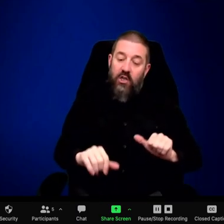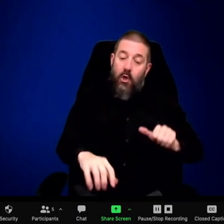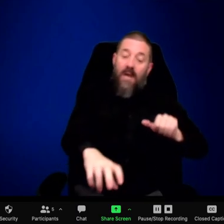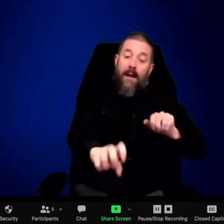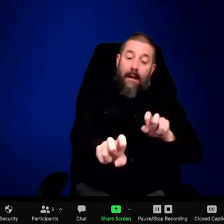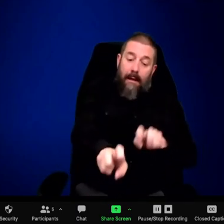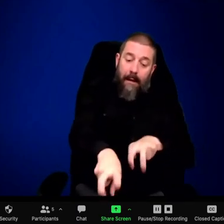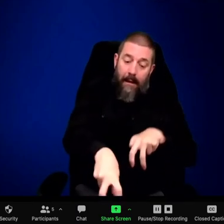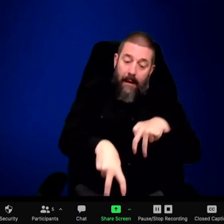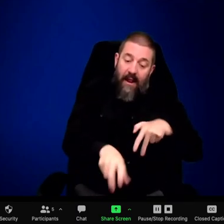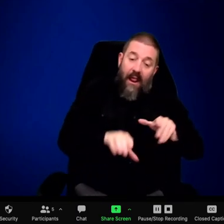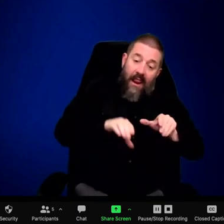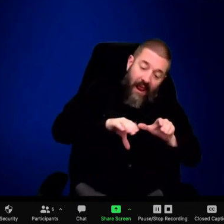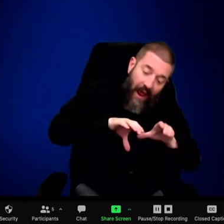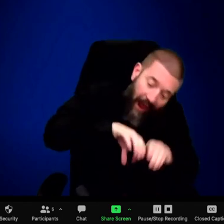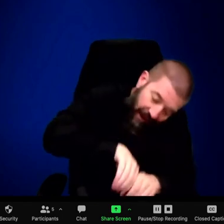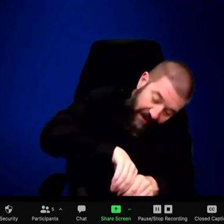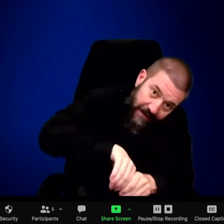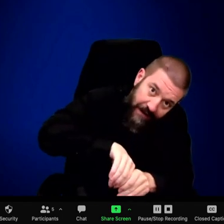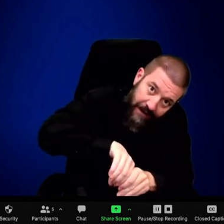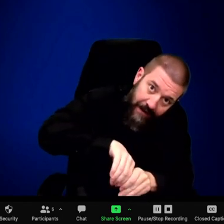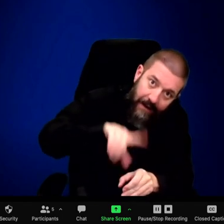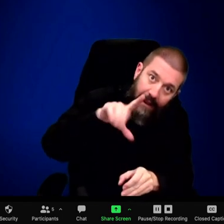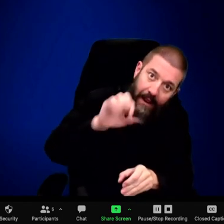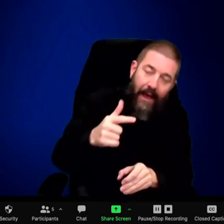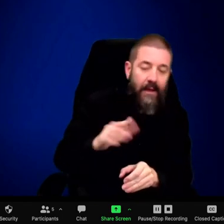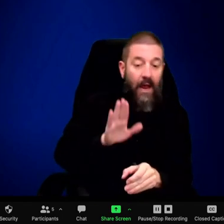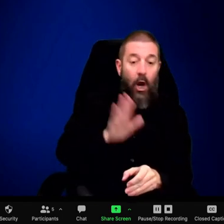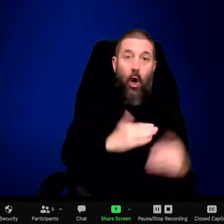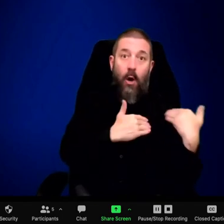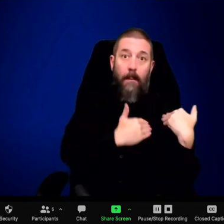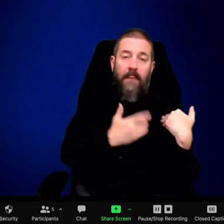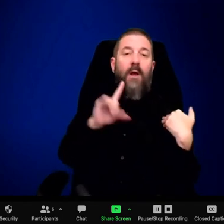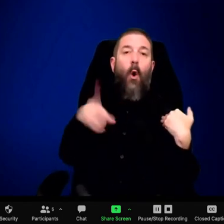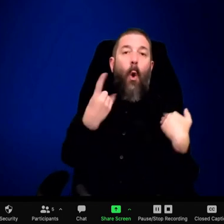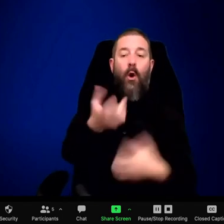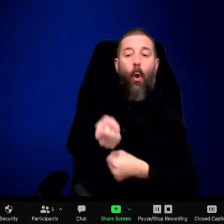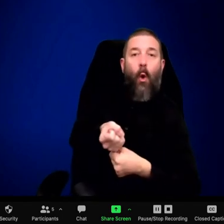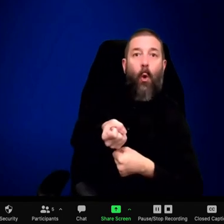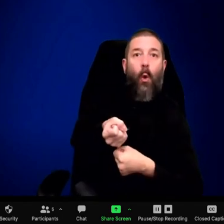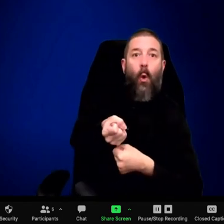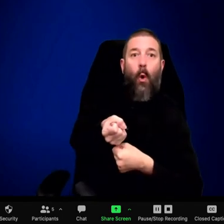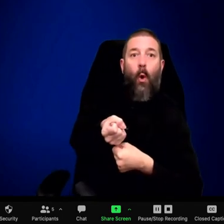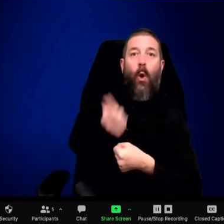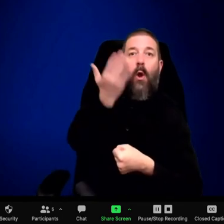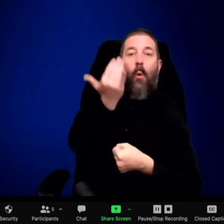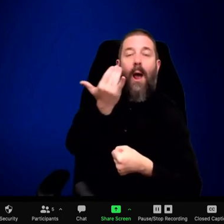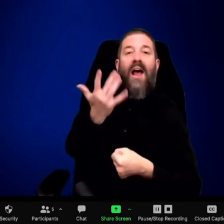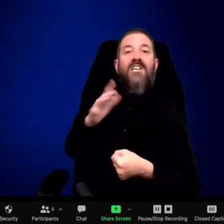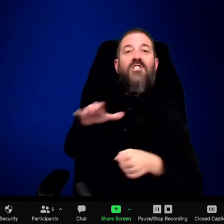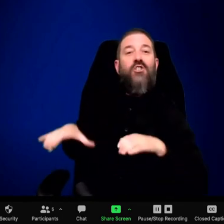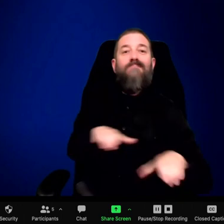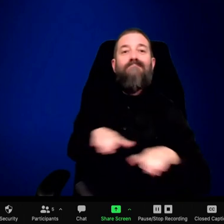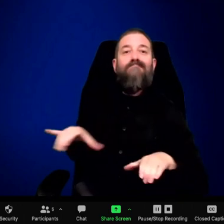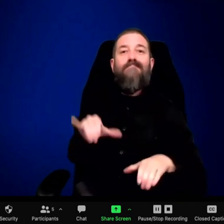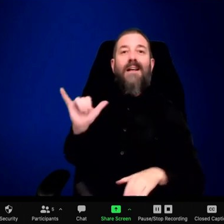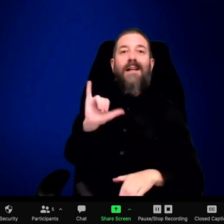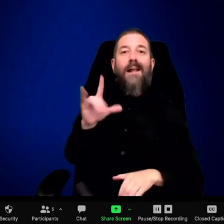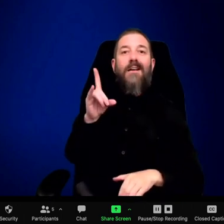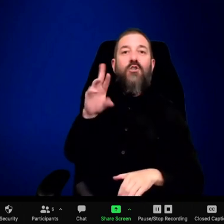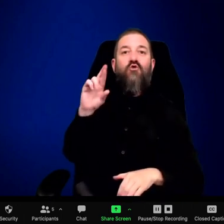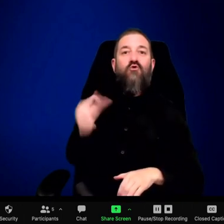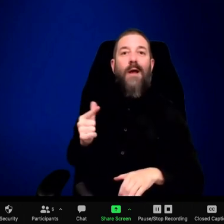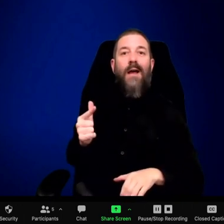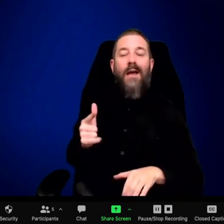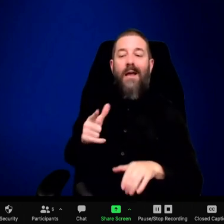watchful and astute, it may see the alpha male, the alpha female do something a little bit different. Let's